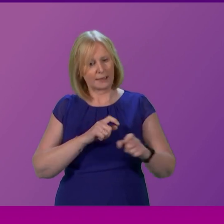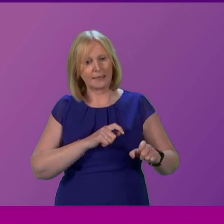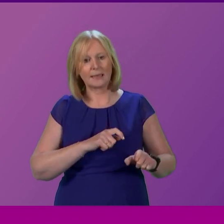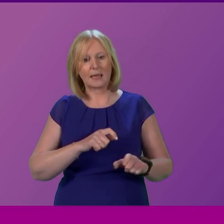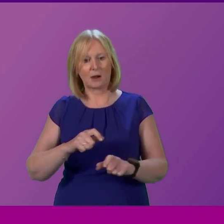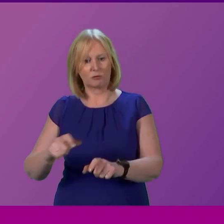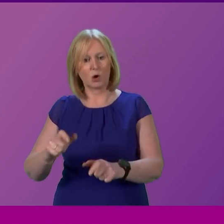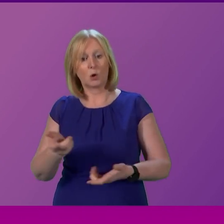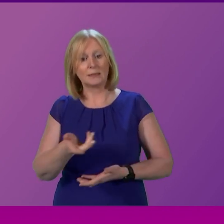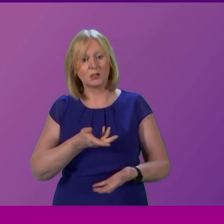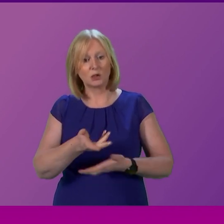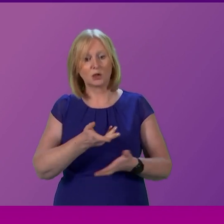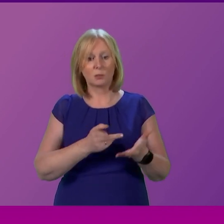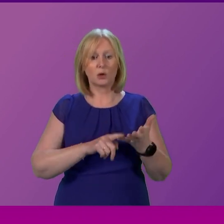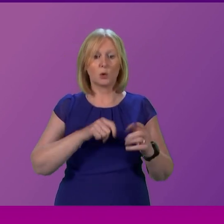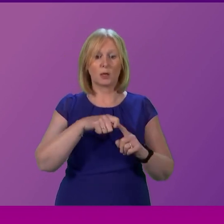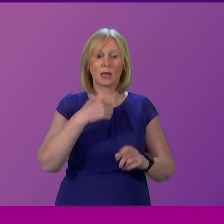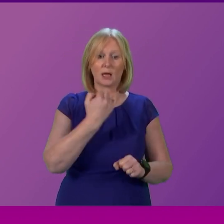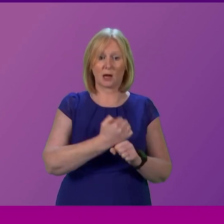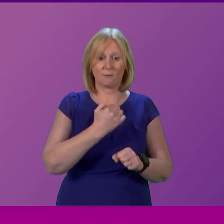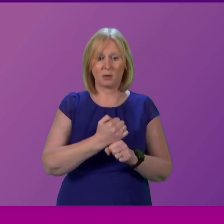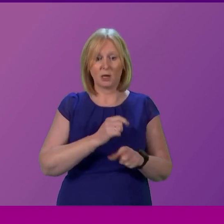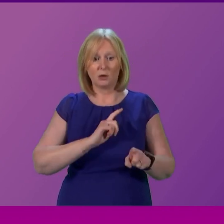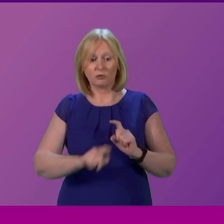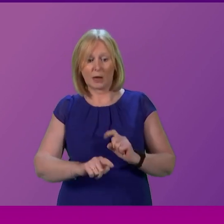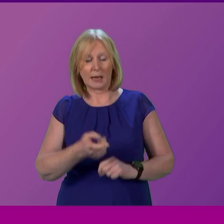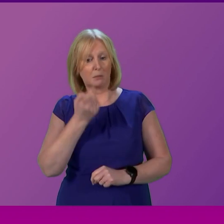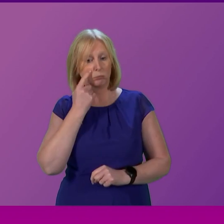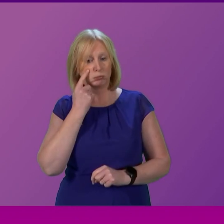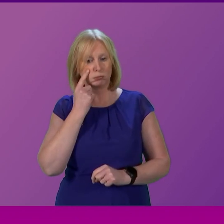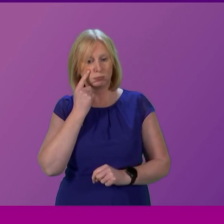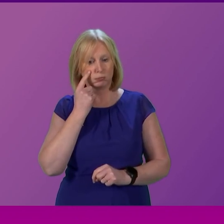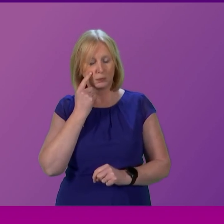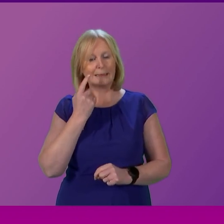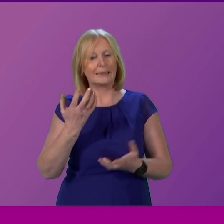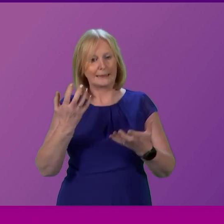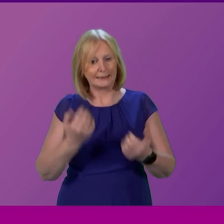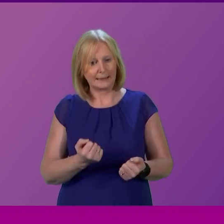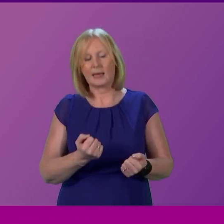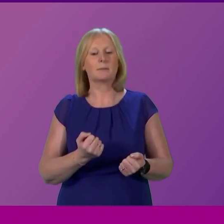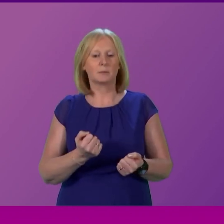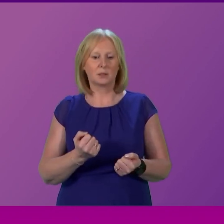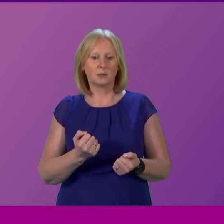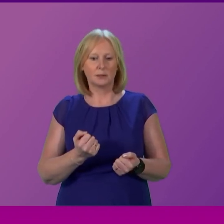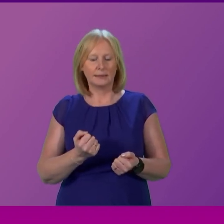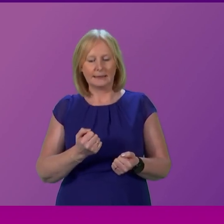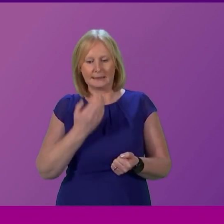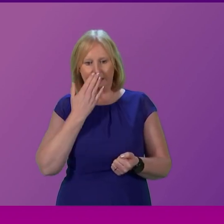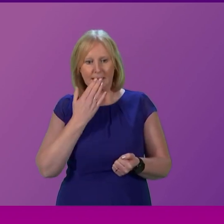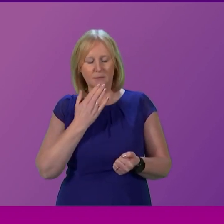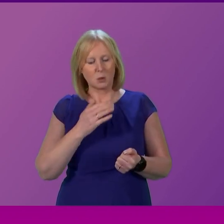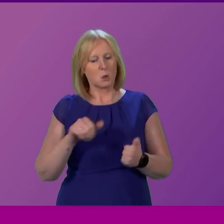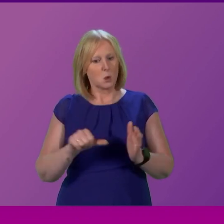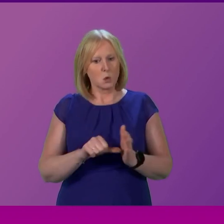those discussions with the UK government to try to get them to see sense when it comes to the very prohibitive and restrictive immigration